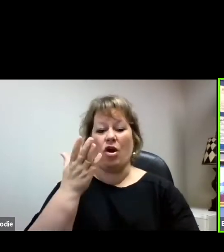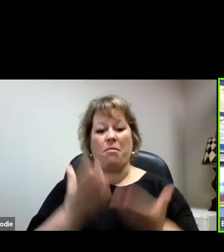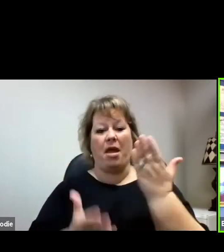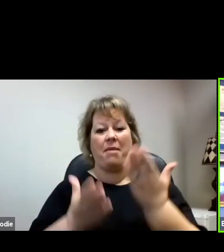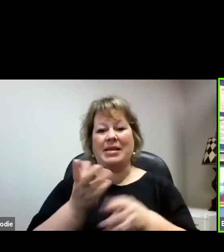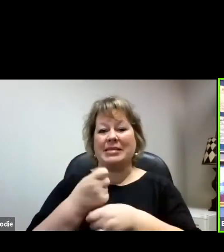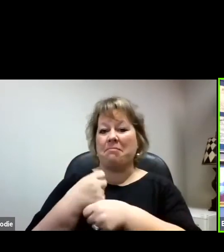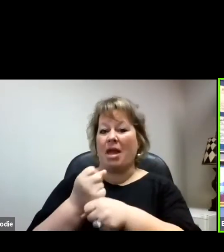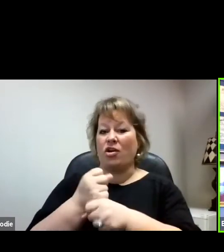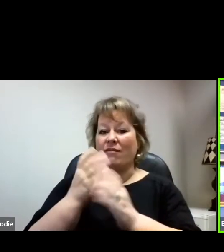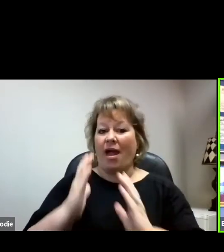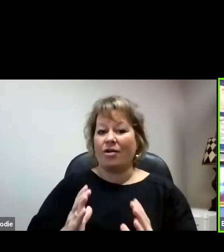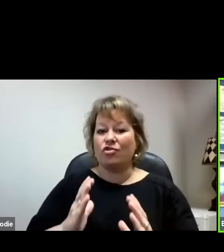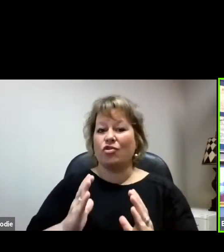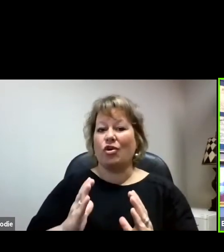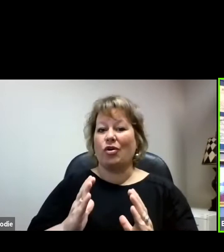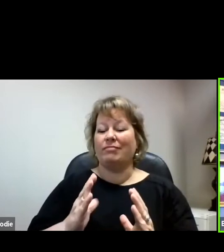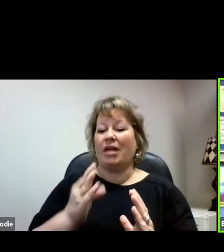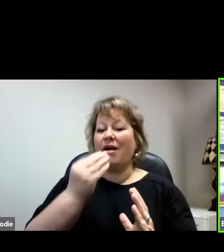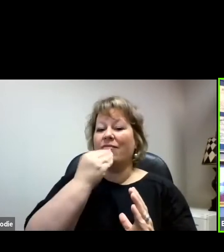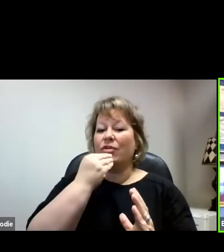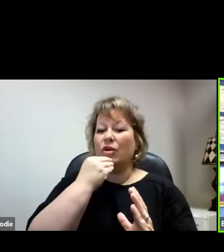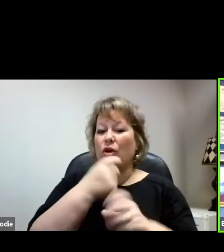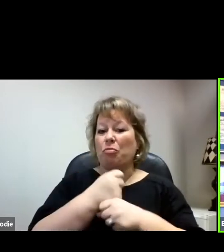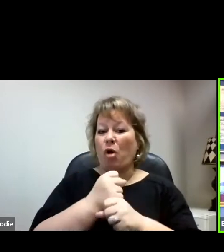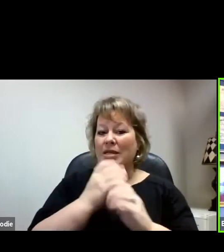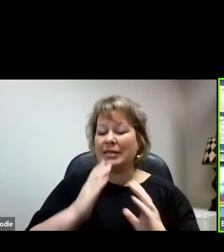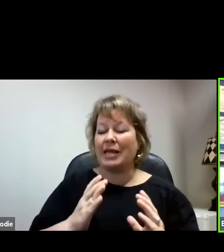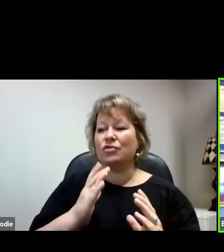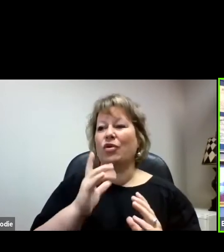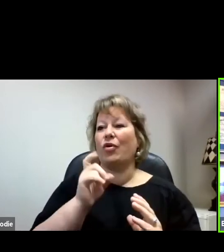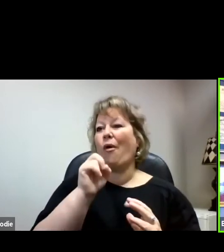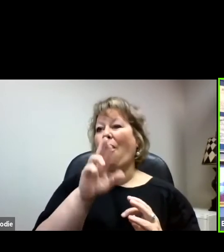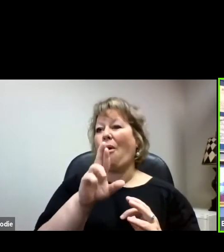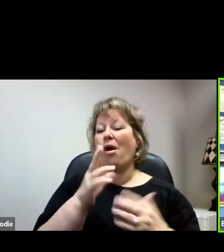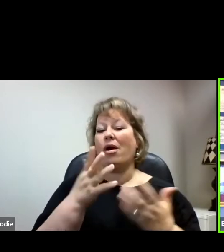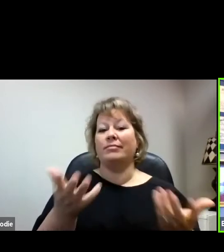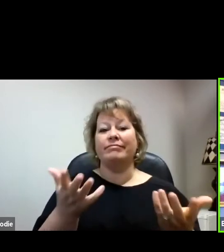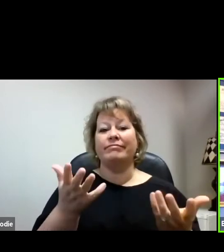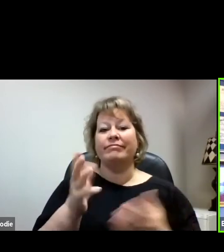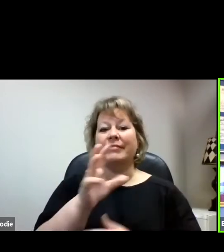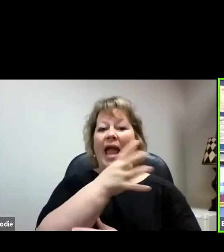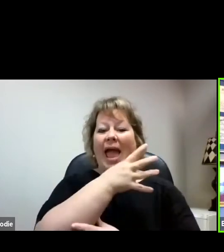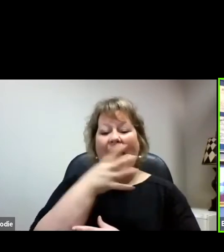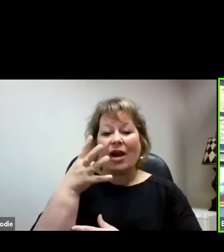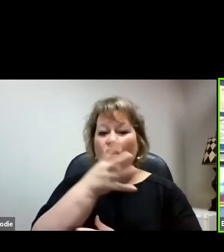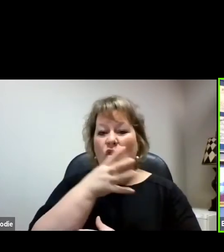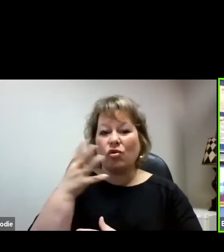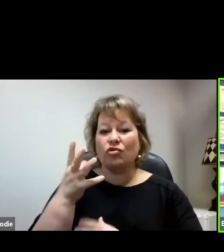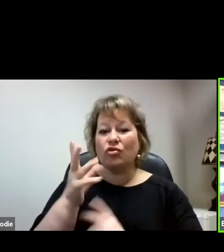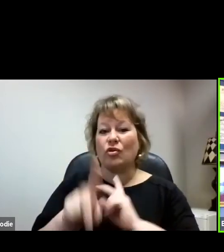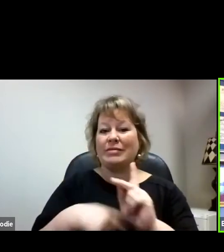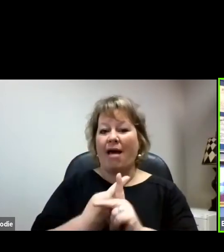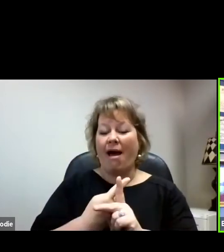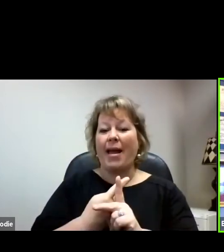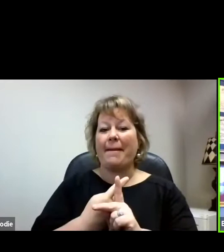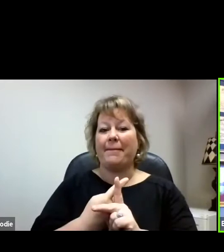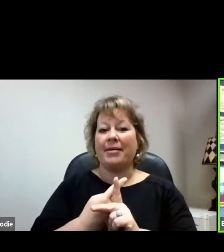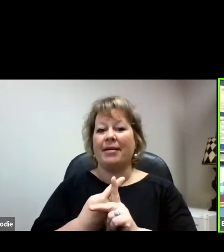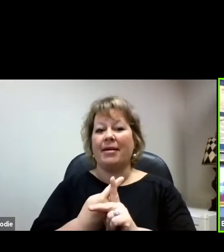manufacturer, a food processor, even agricultural farming,